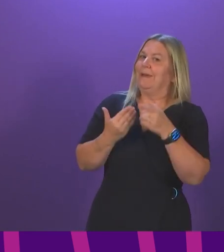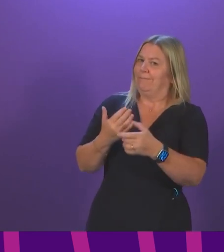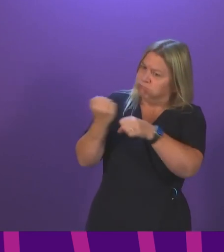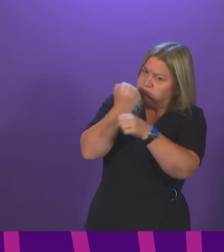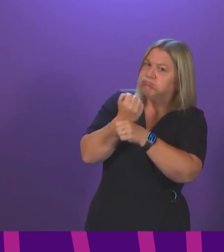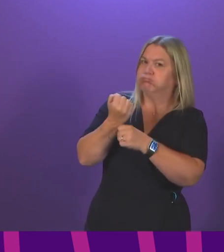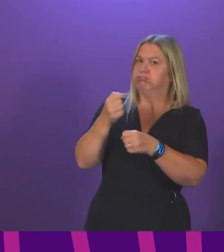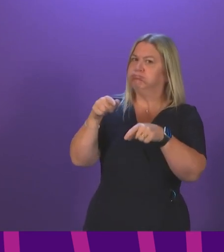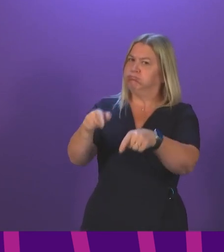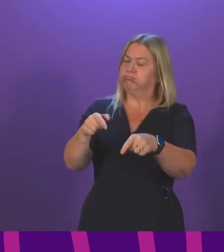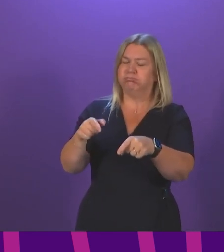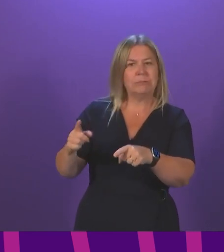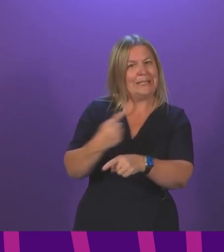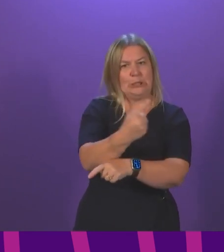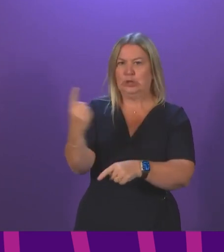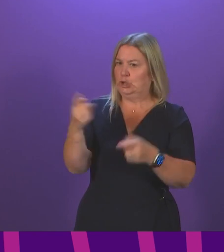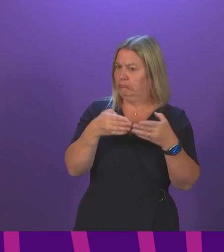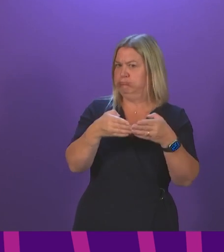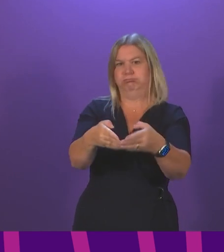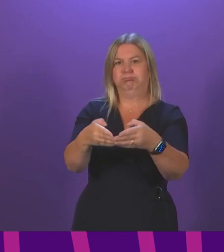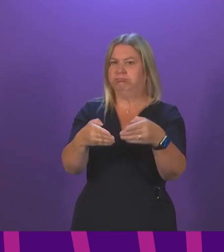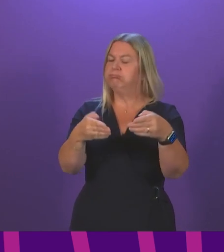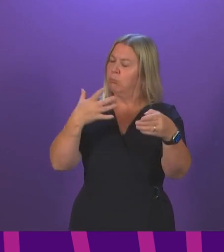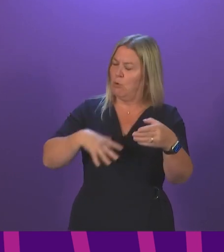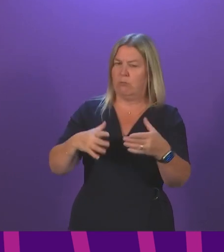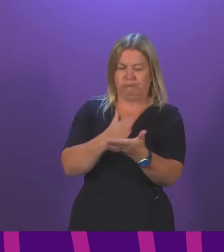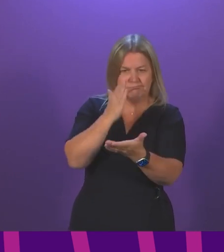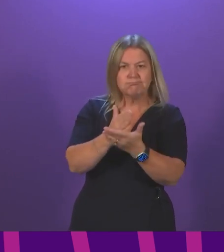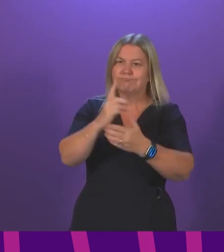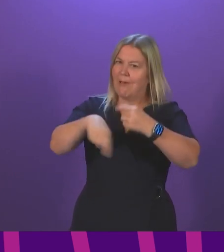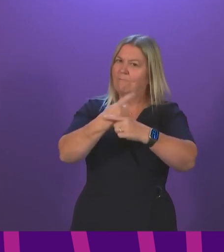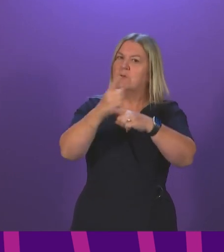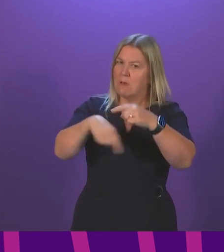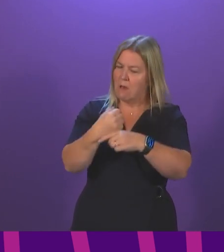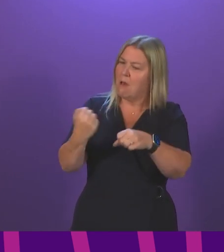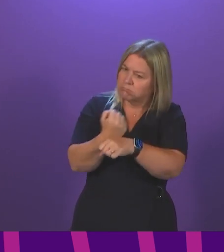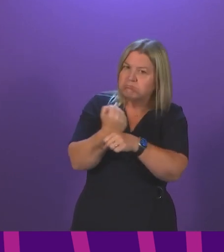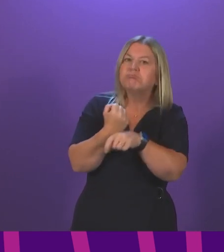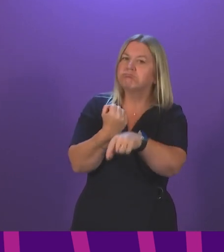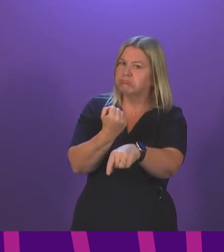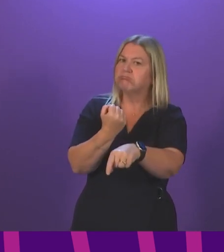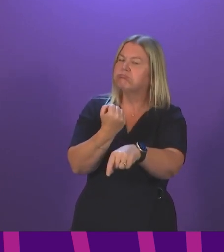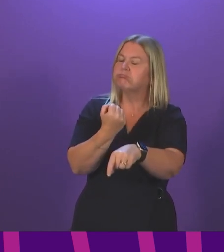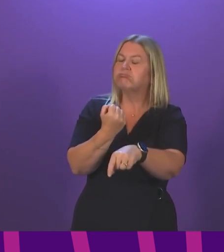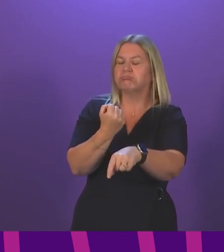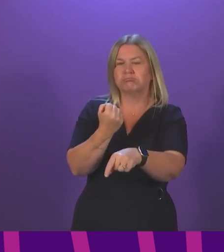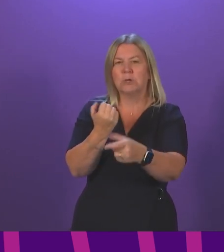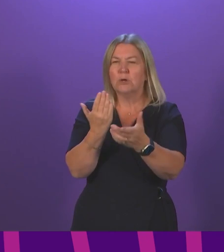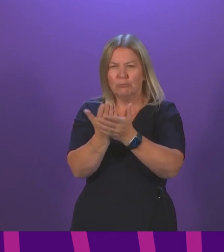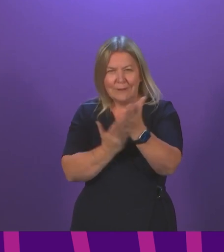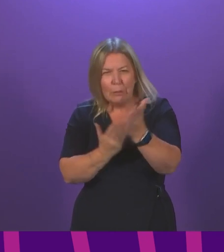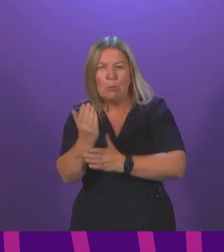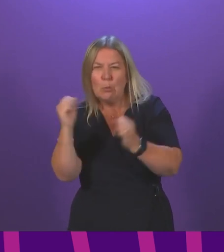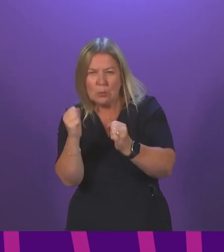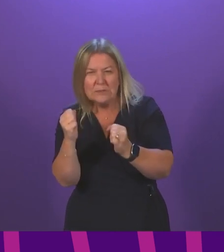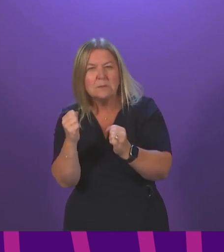Every CalMac vessel requires essential maintenance annually over the winter months. Scheduling of the overhaul programme, including the